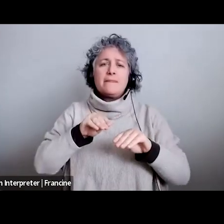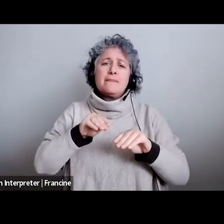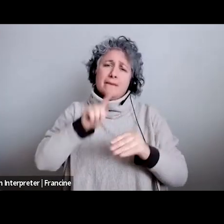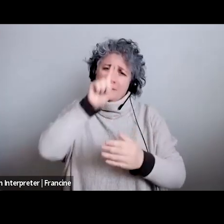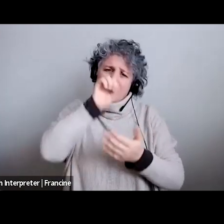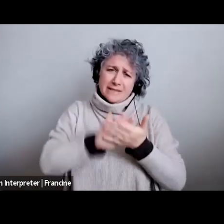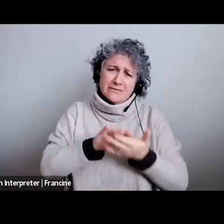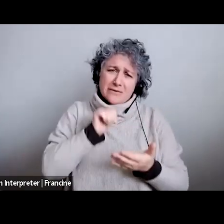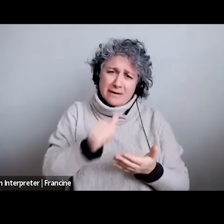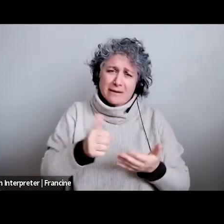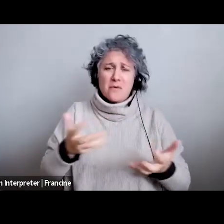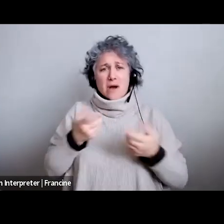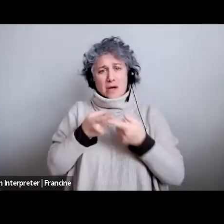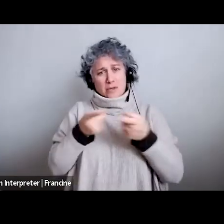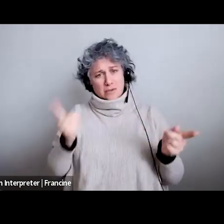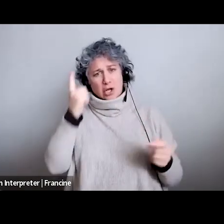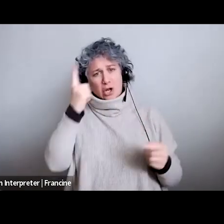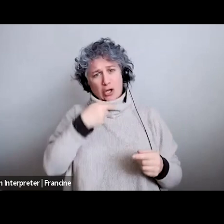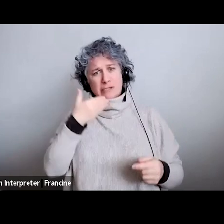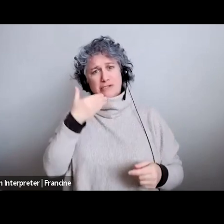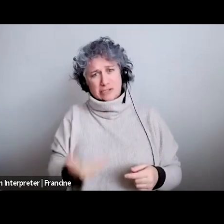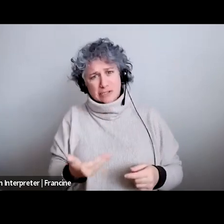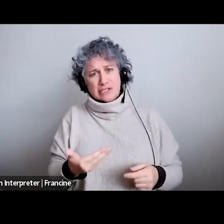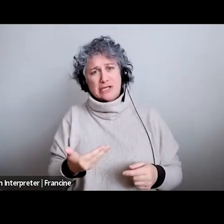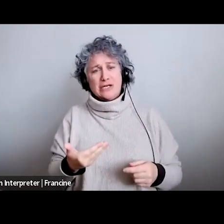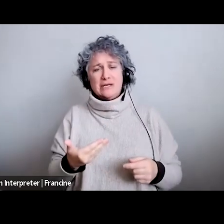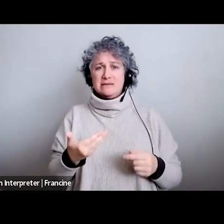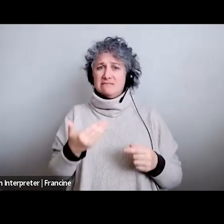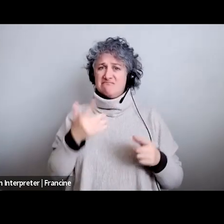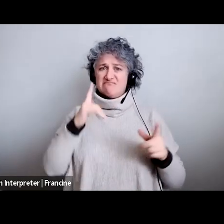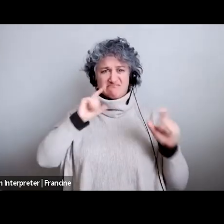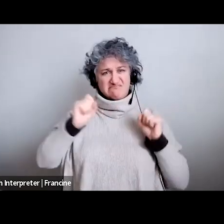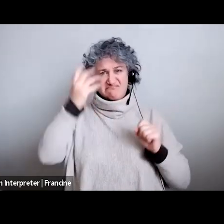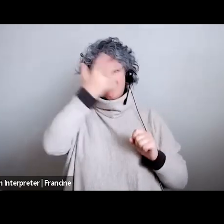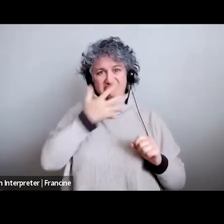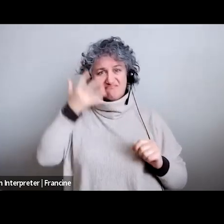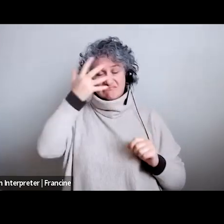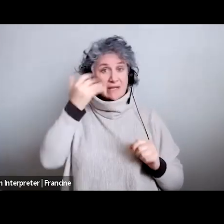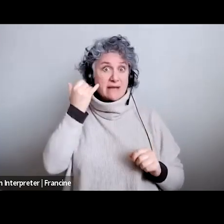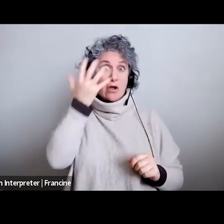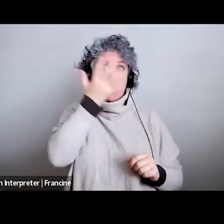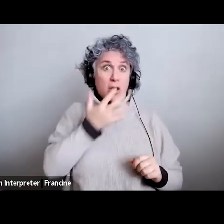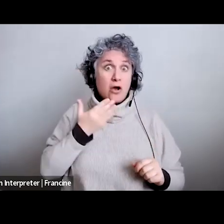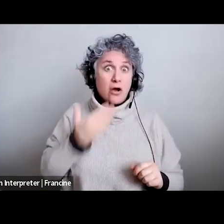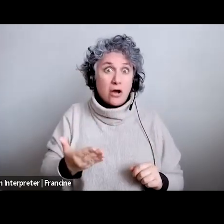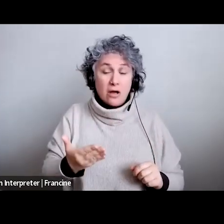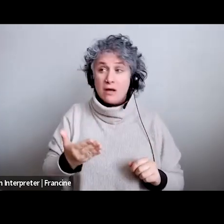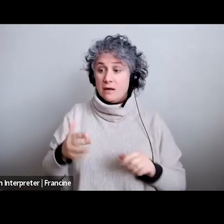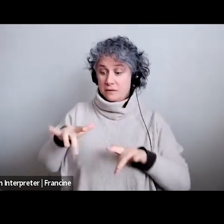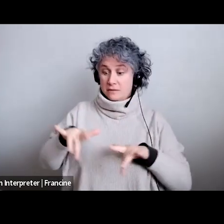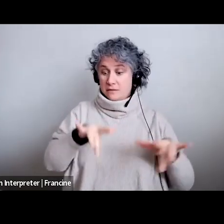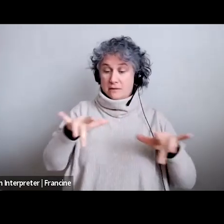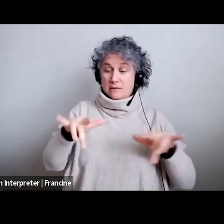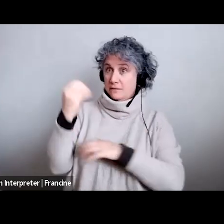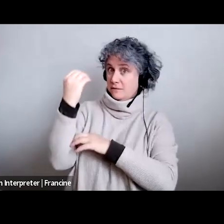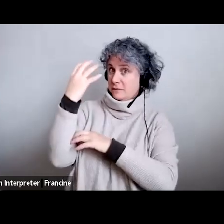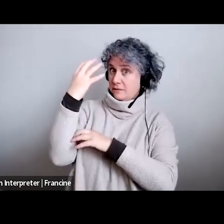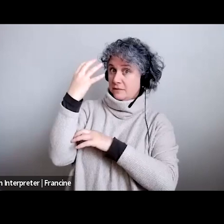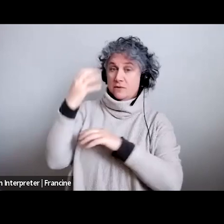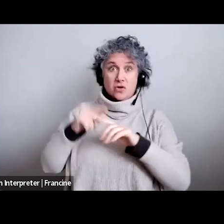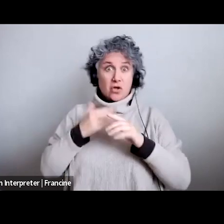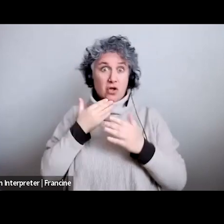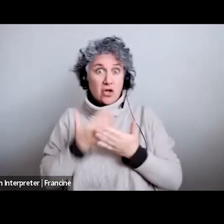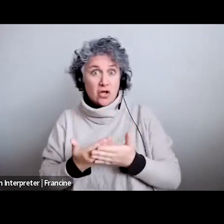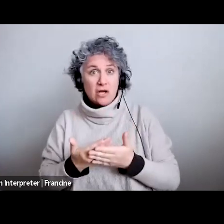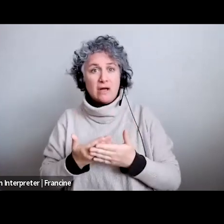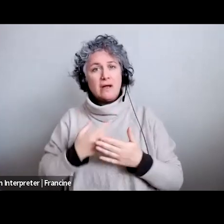you to look um as good as you can look because if you look great and the tapes are great it makes it look like